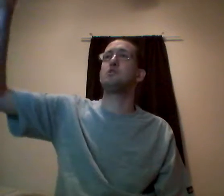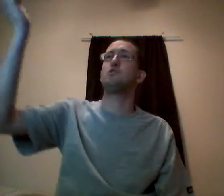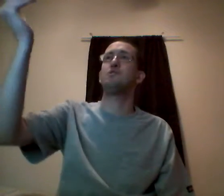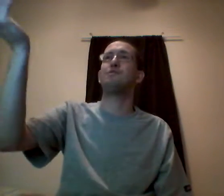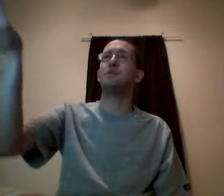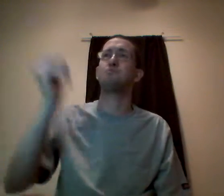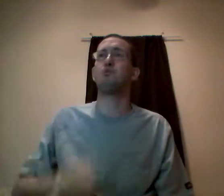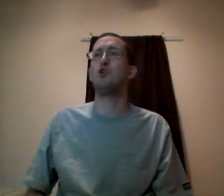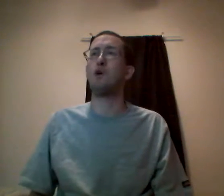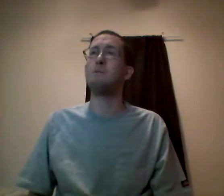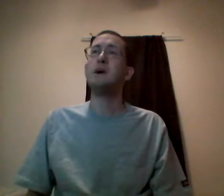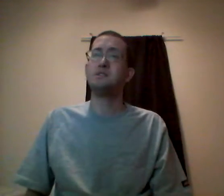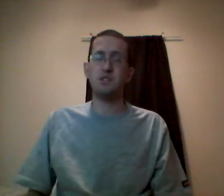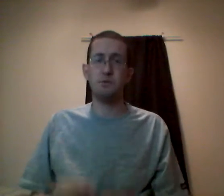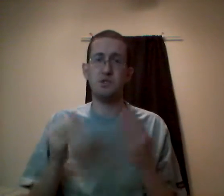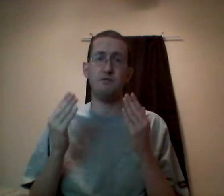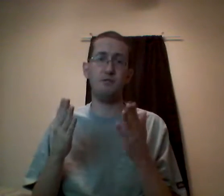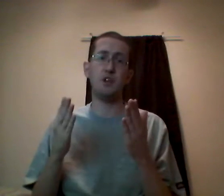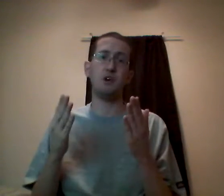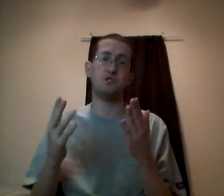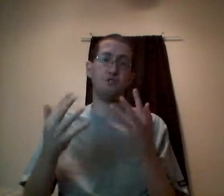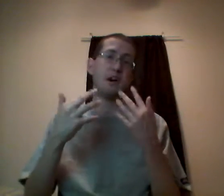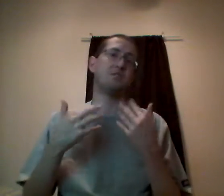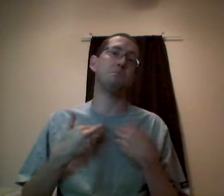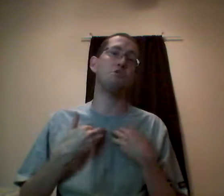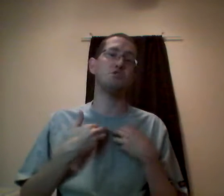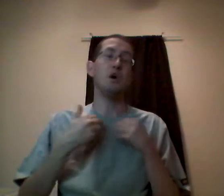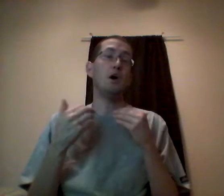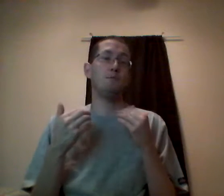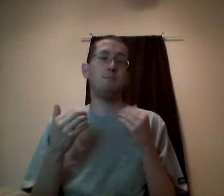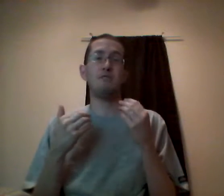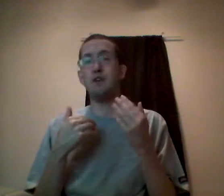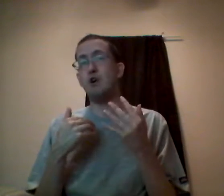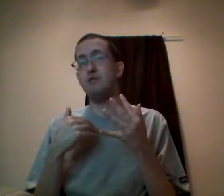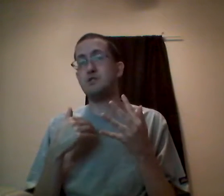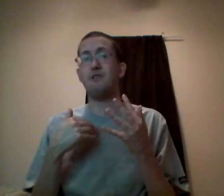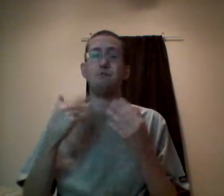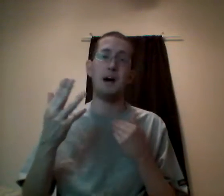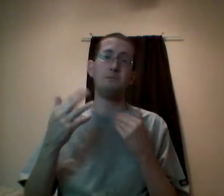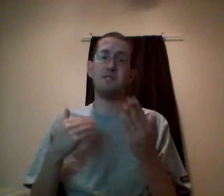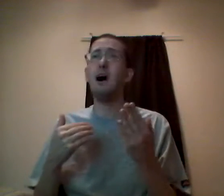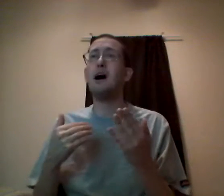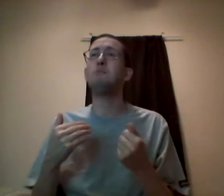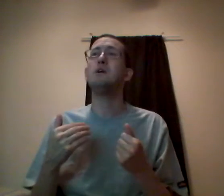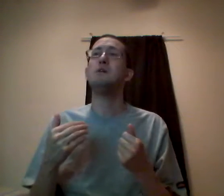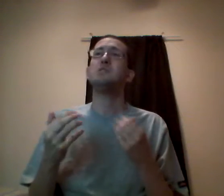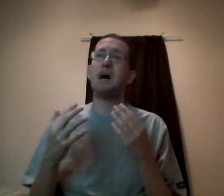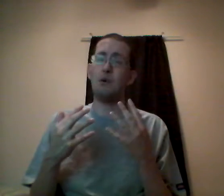under this program. 60% for videos. So for guys like me who just make a video of their stuff from time to time, I